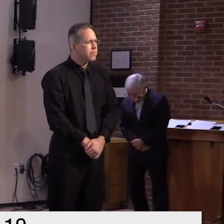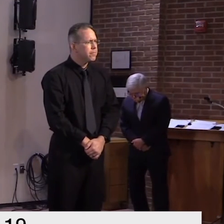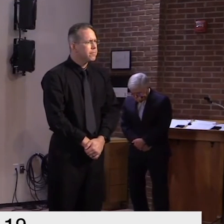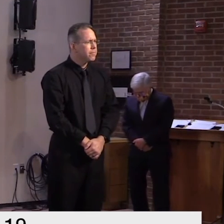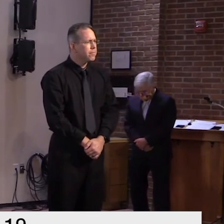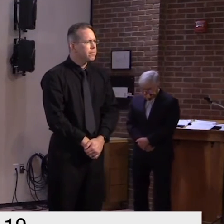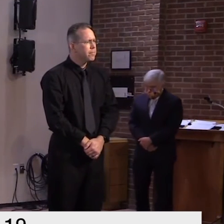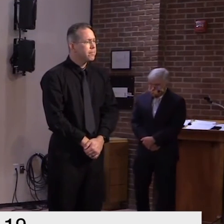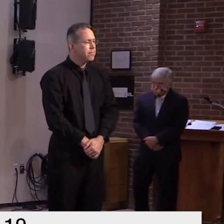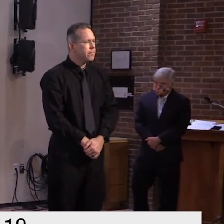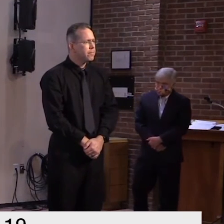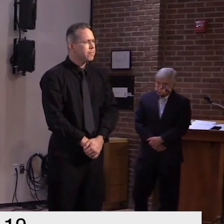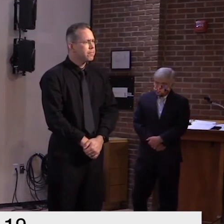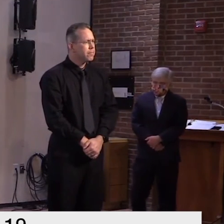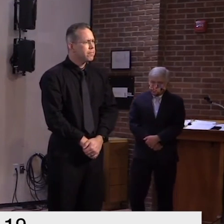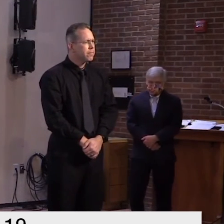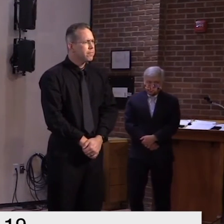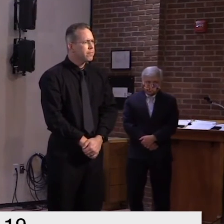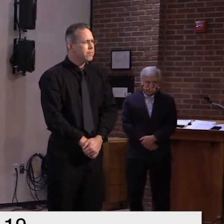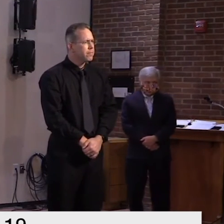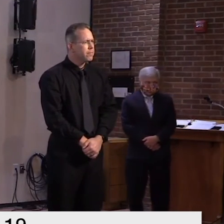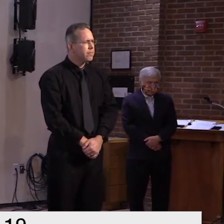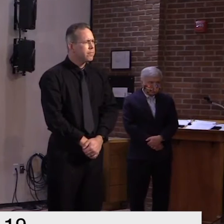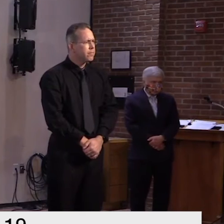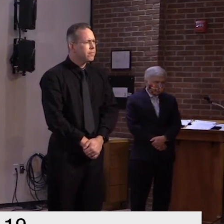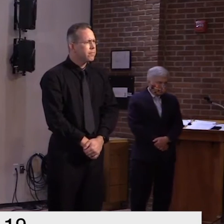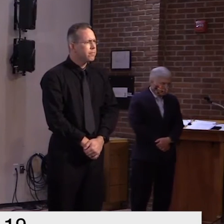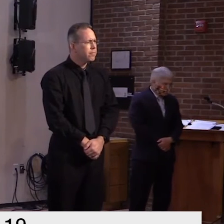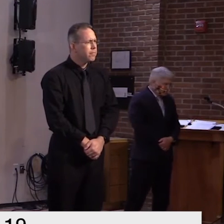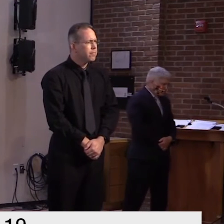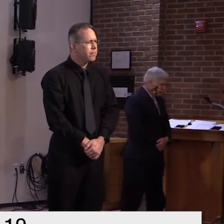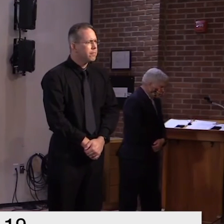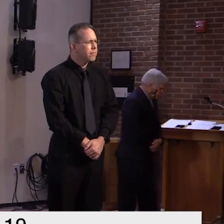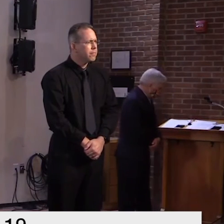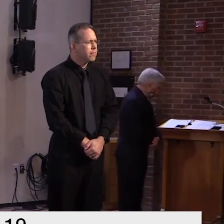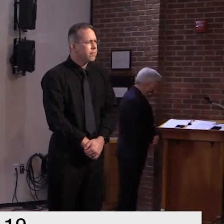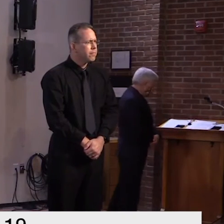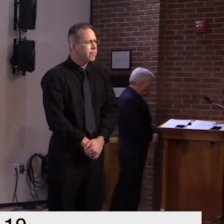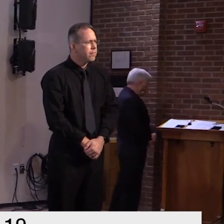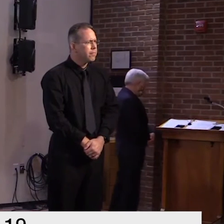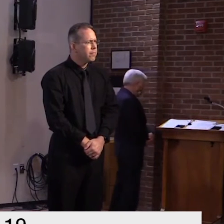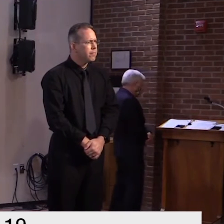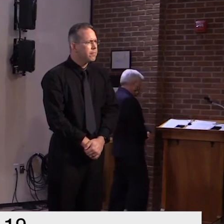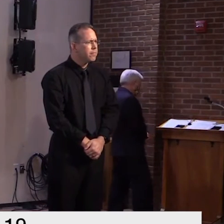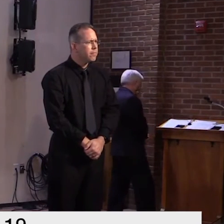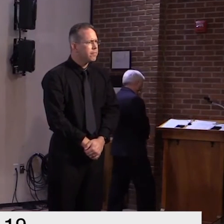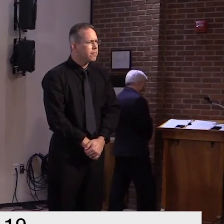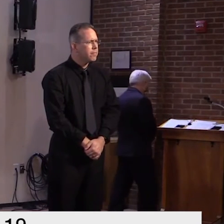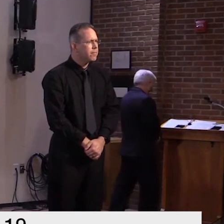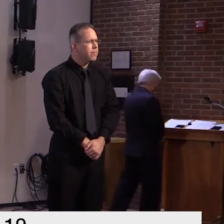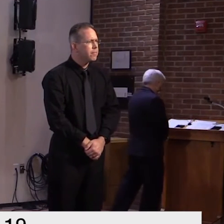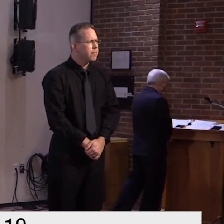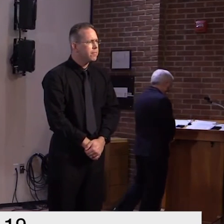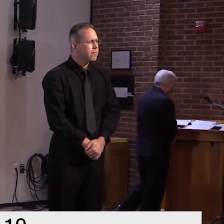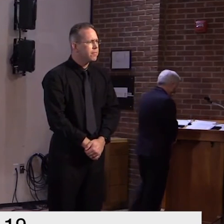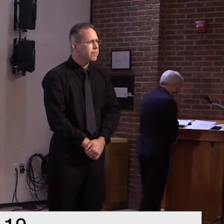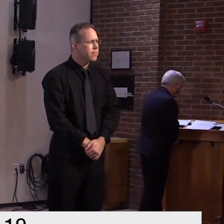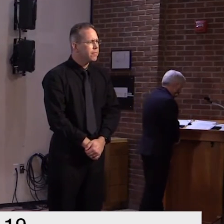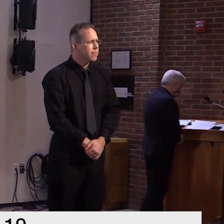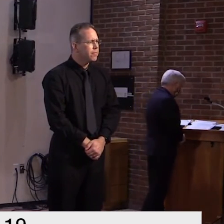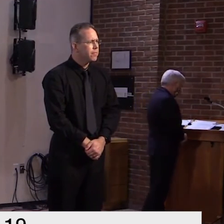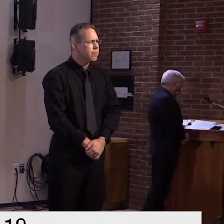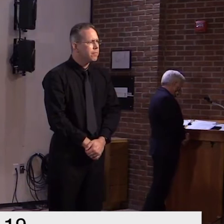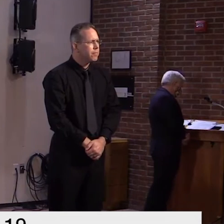mandate mask wearing and i know that there is still a debate raging at least on social media about whether people should be wearing